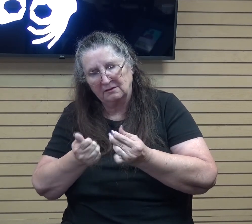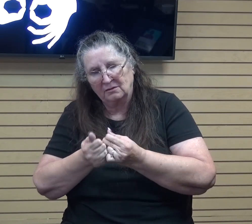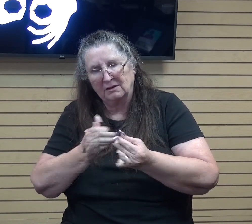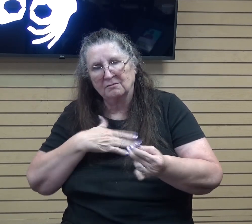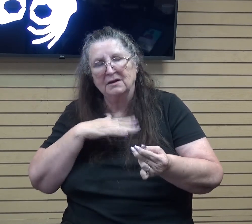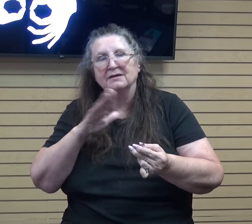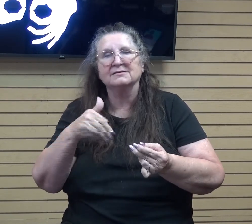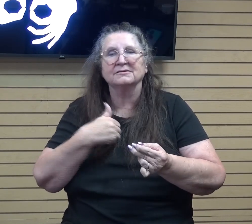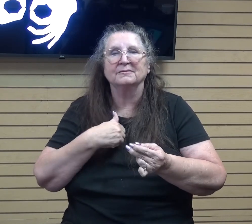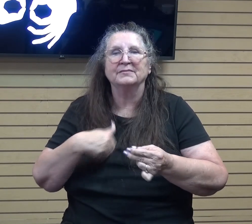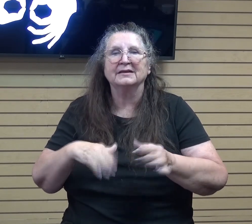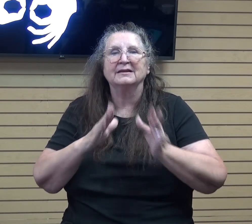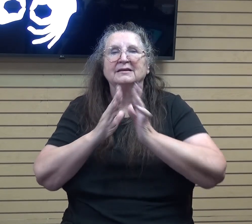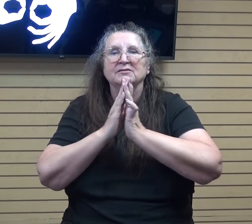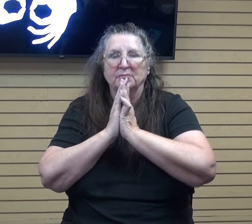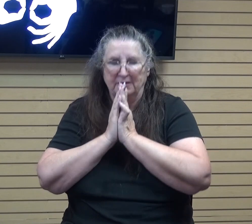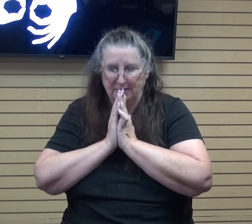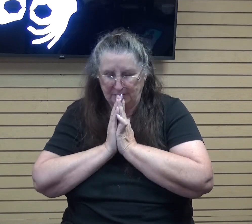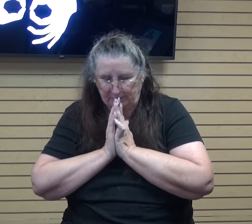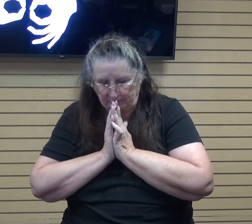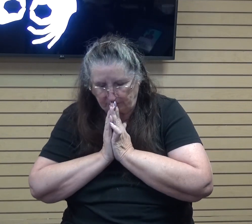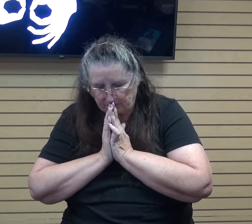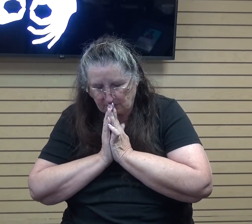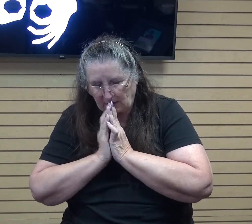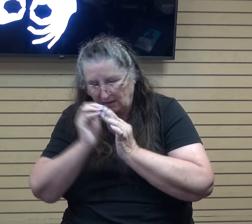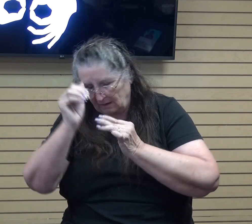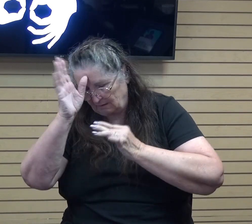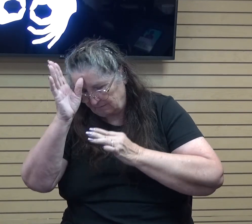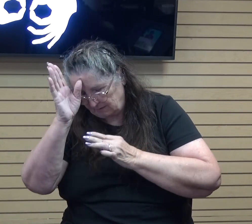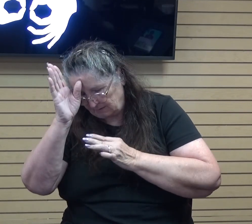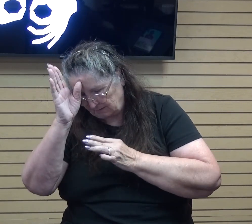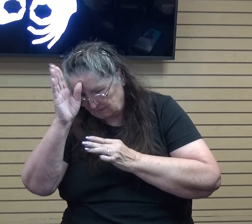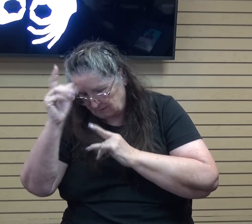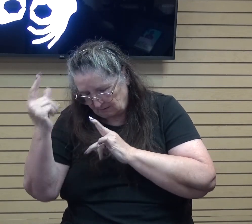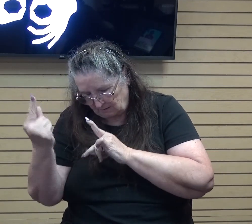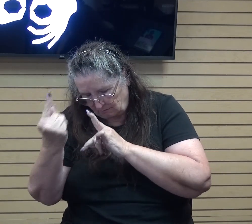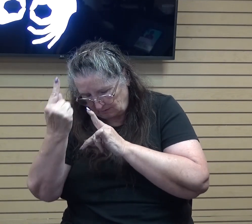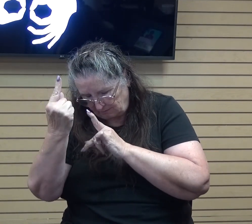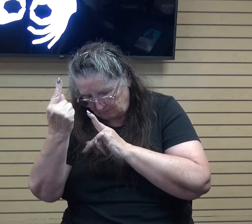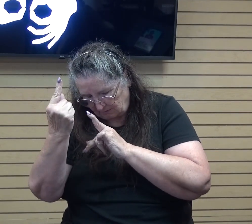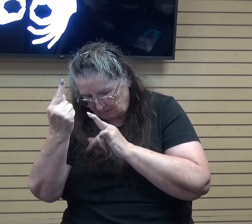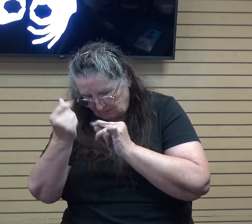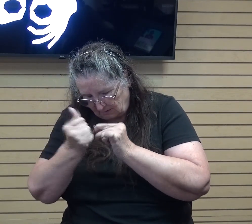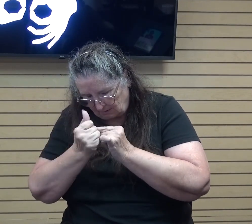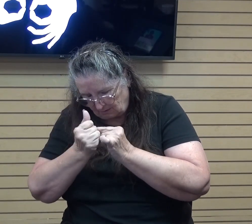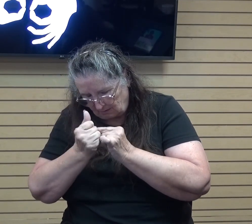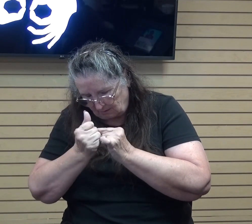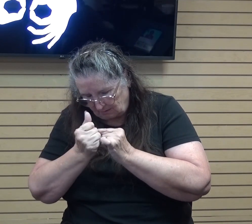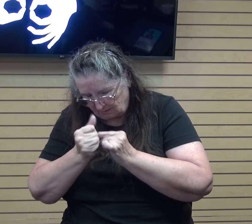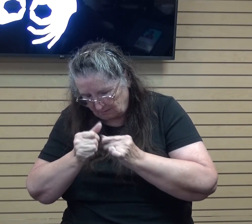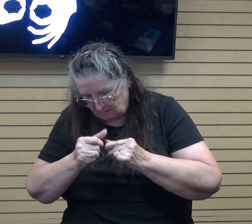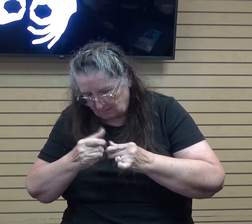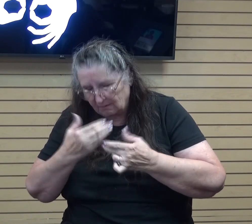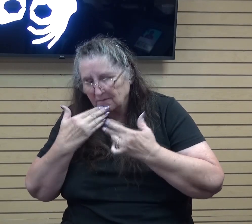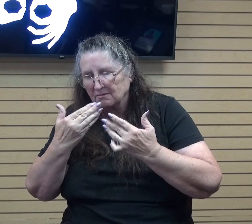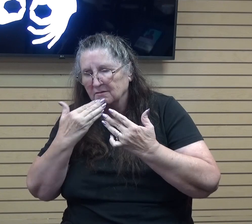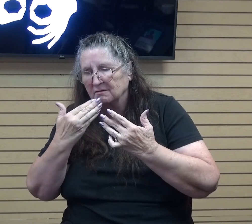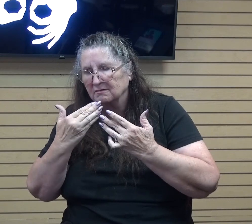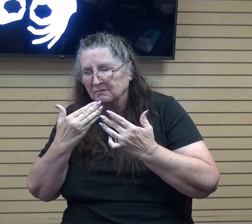Let's pray. Father, we just come before You with such gratefulness, such gratitude in our